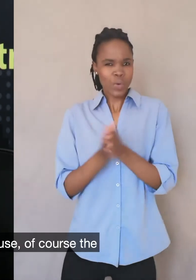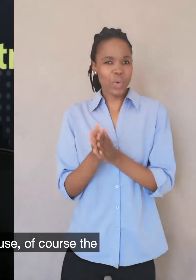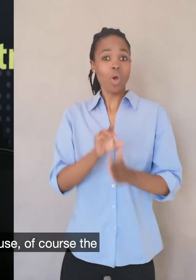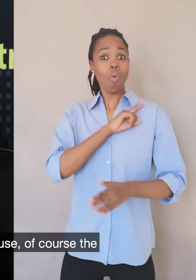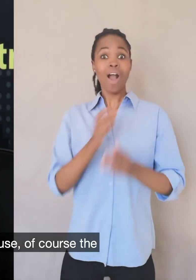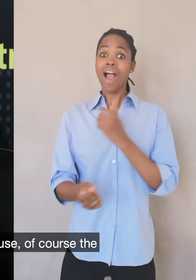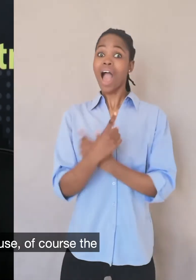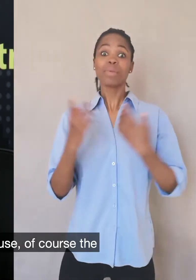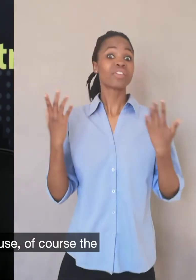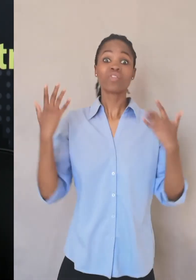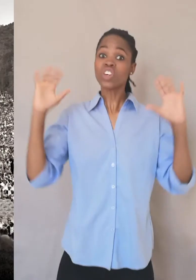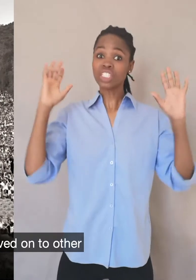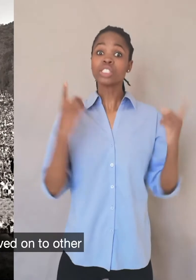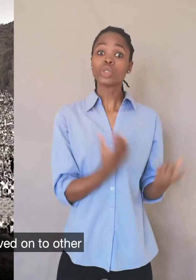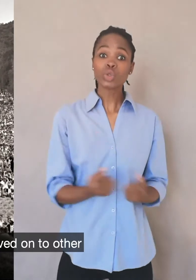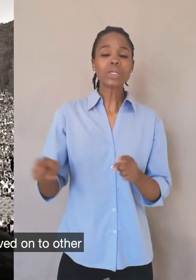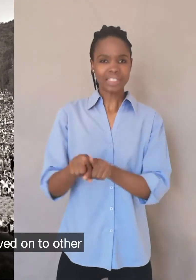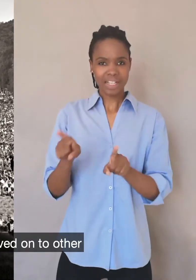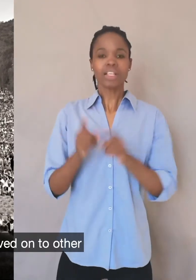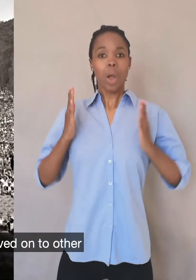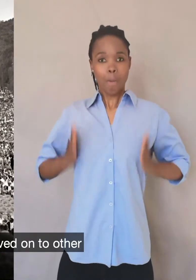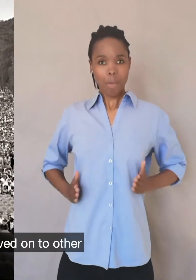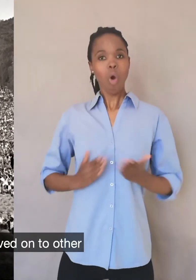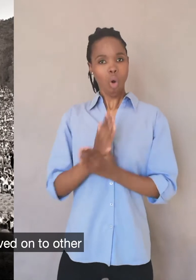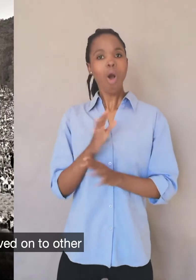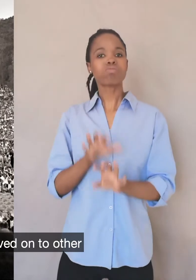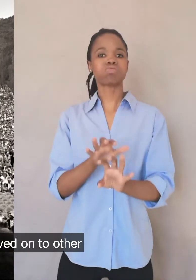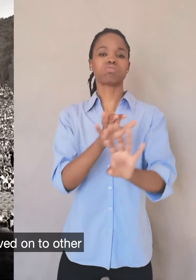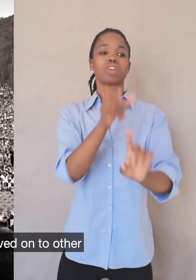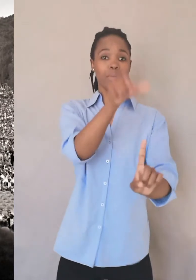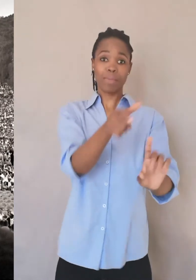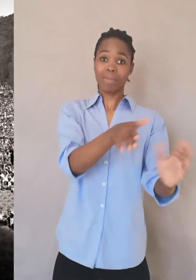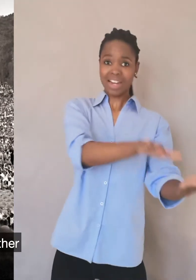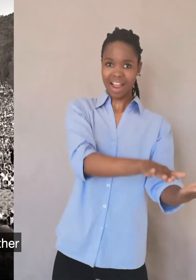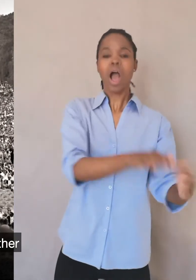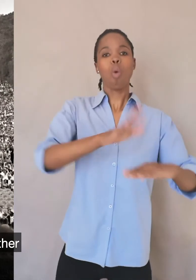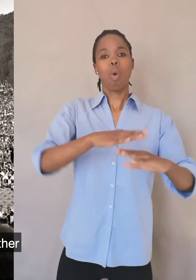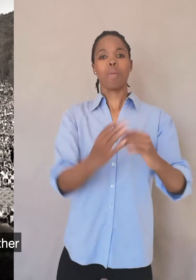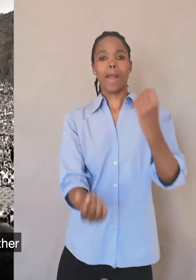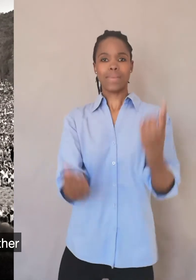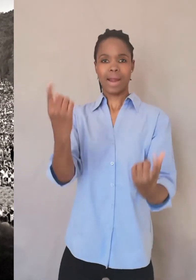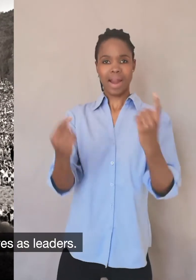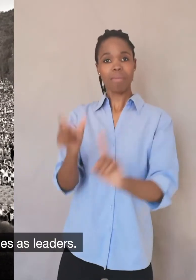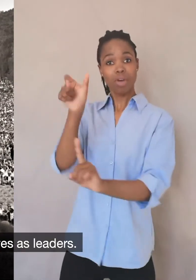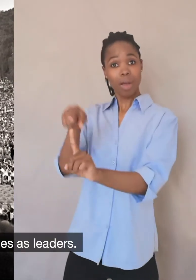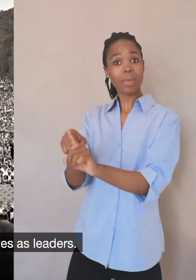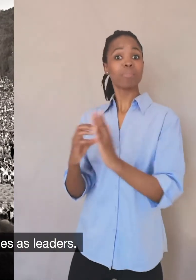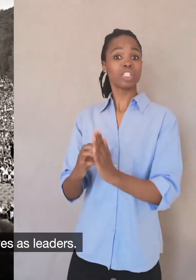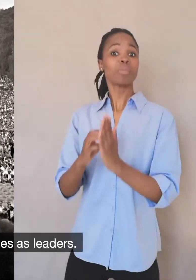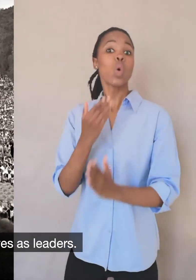because of course, the civil rights movement has moved on to other figureheads and other people who proposed themselves